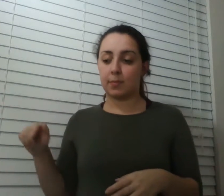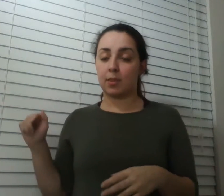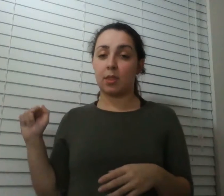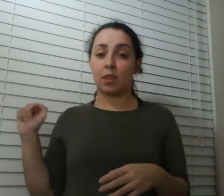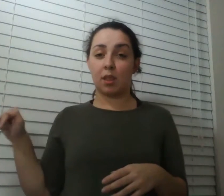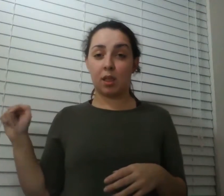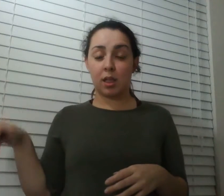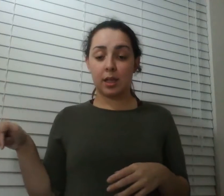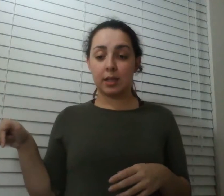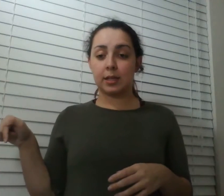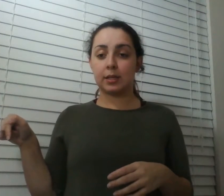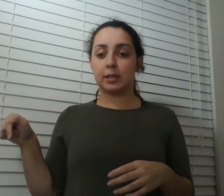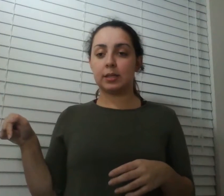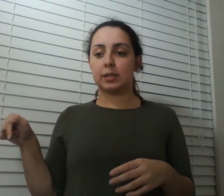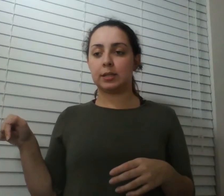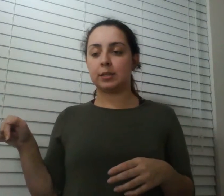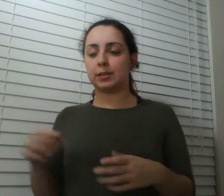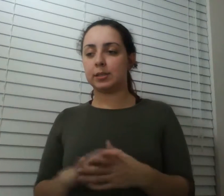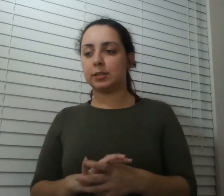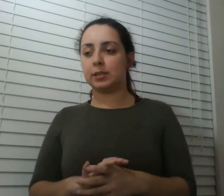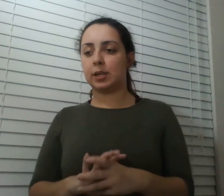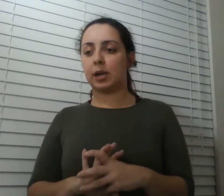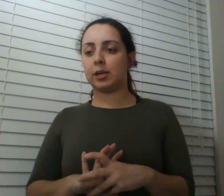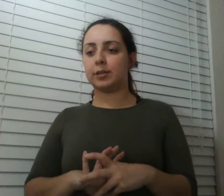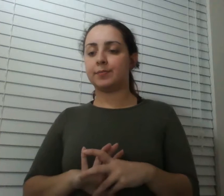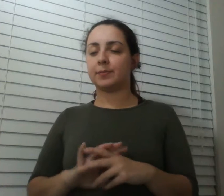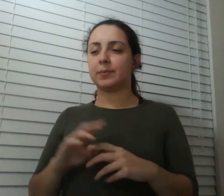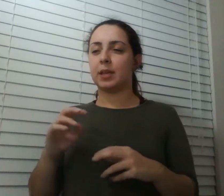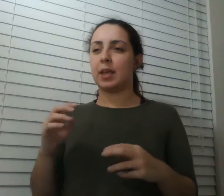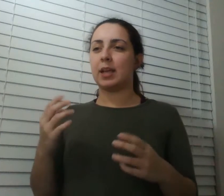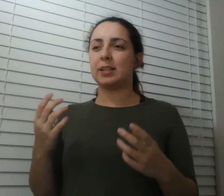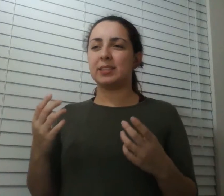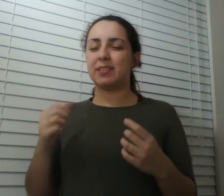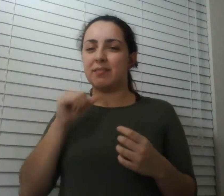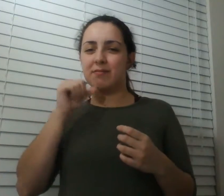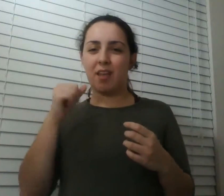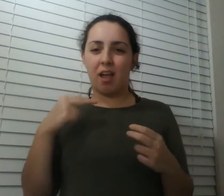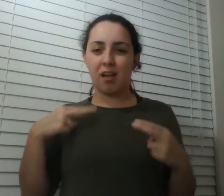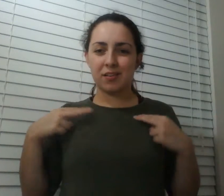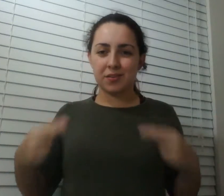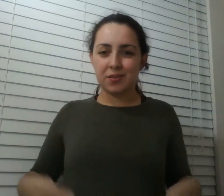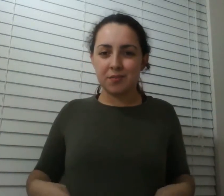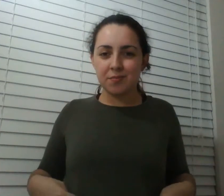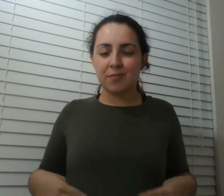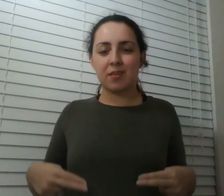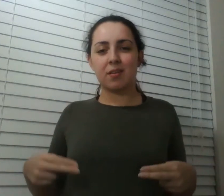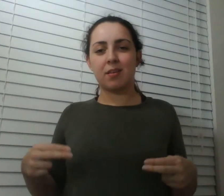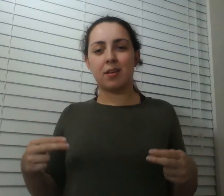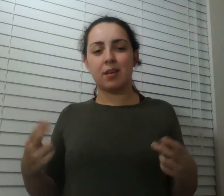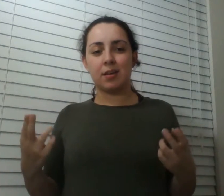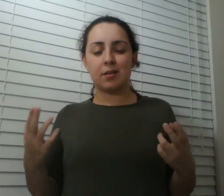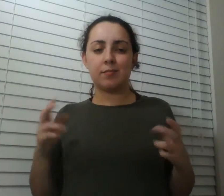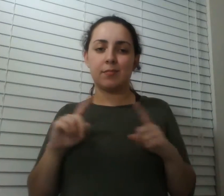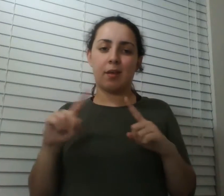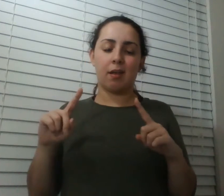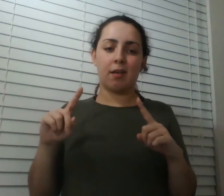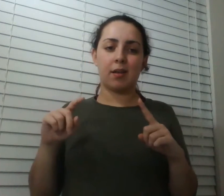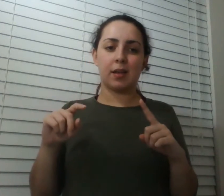unnatural or inhuman in fact in a weird kind of way it's profoundly human there's no way i can